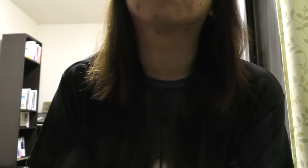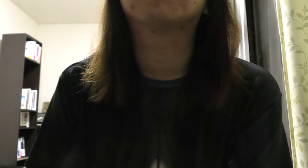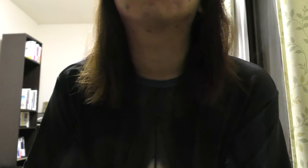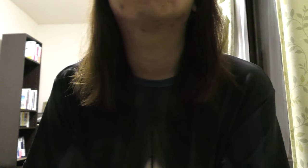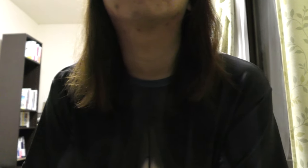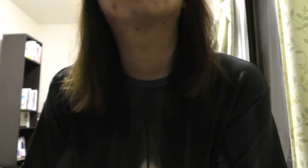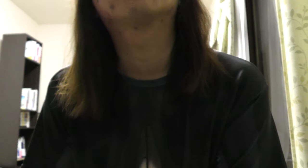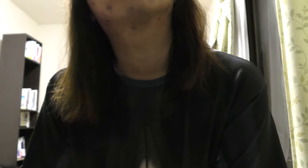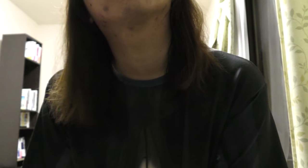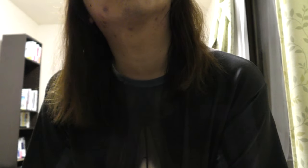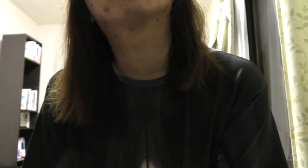I no contact what